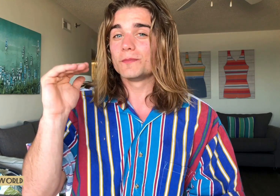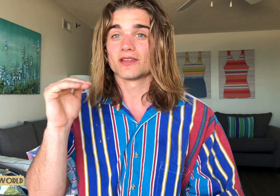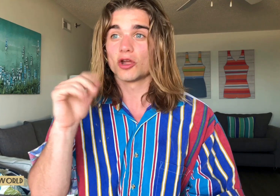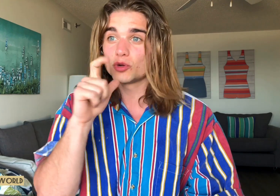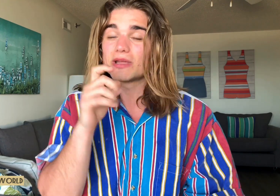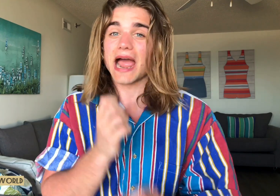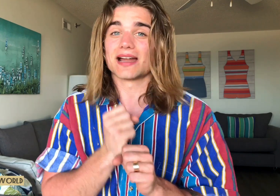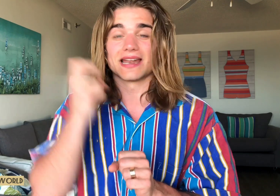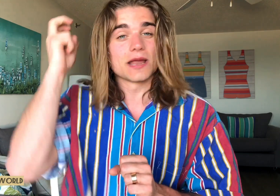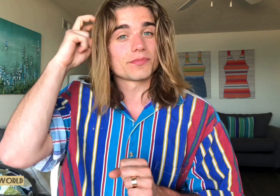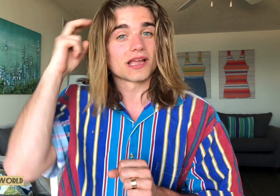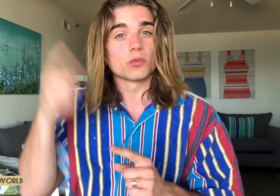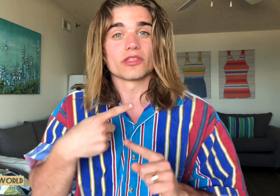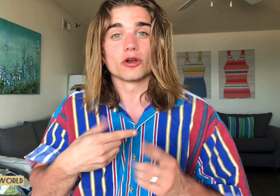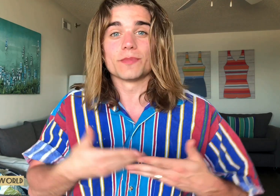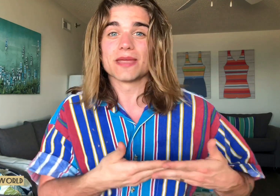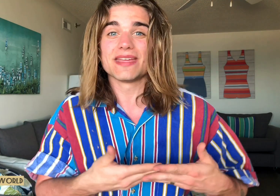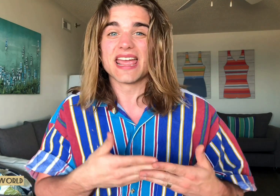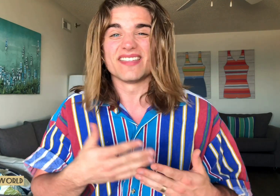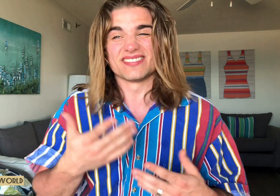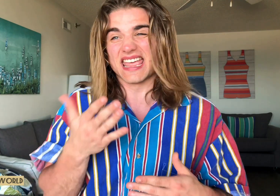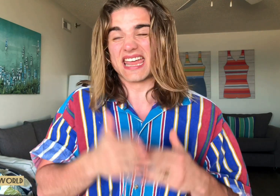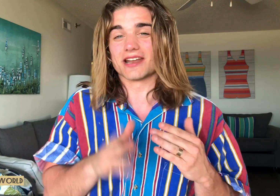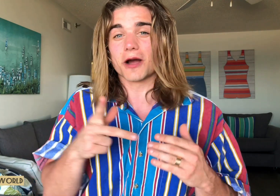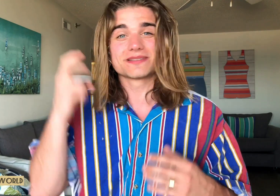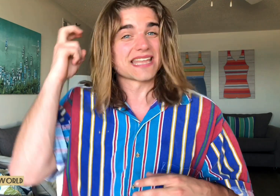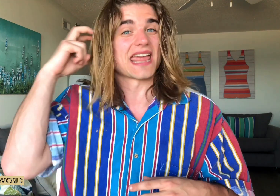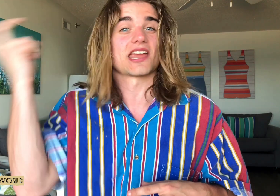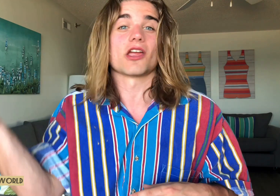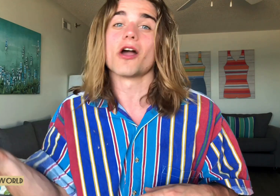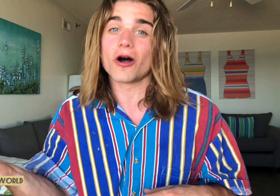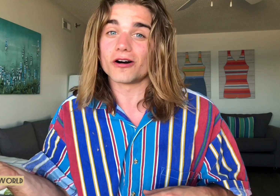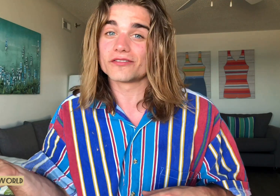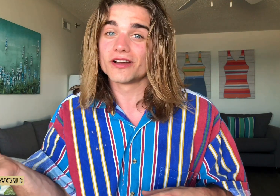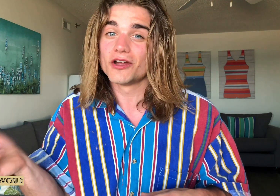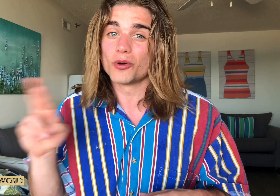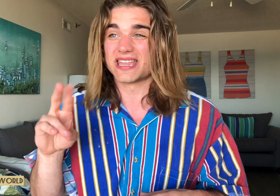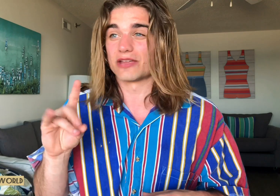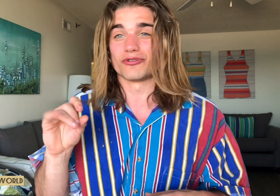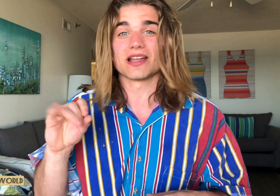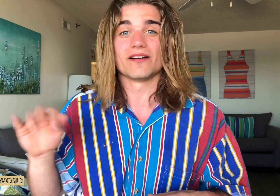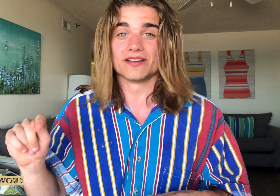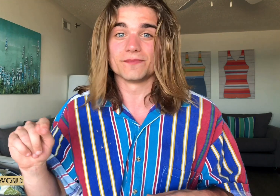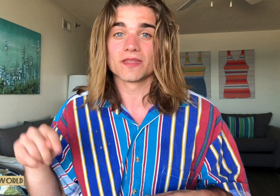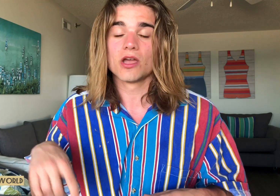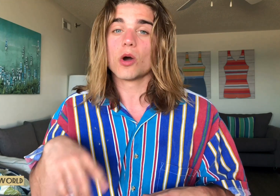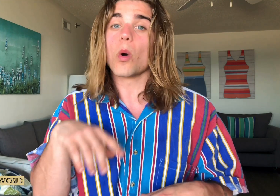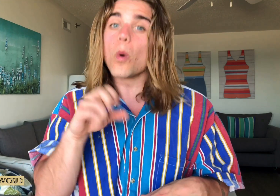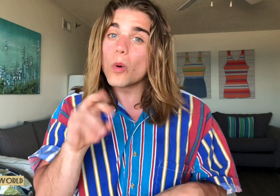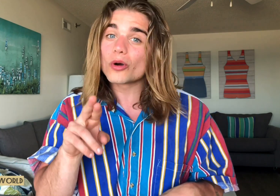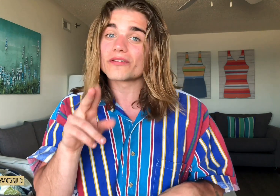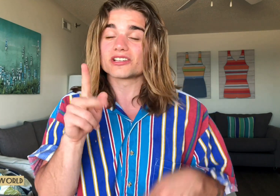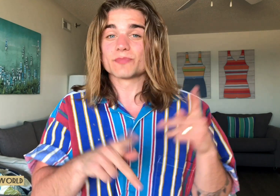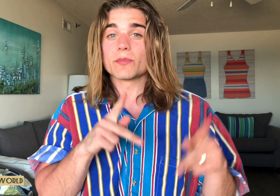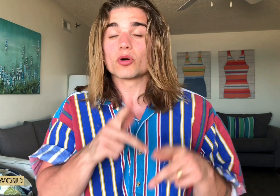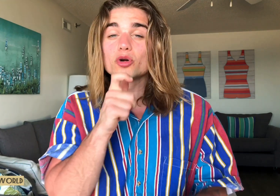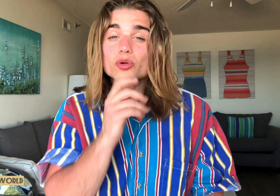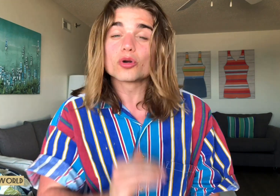who got an implant when they're a baby and they end up taking it off or getting rid of it. Or there's people who grew